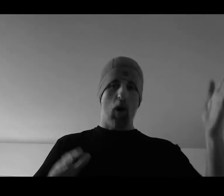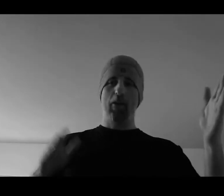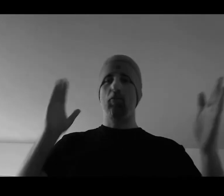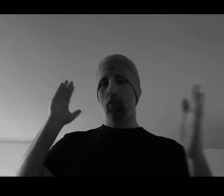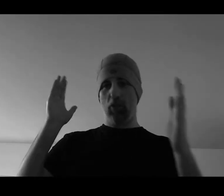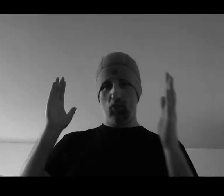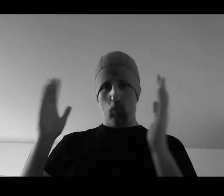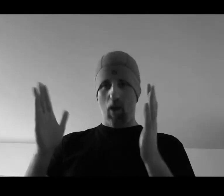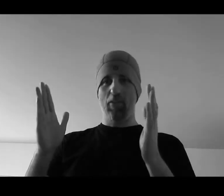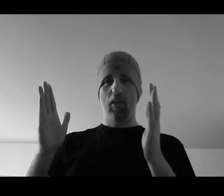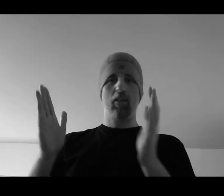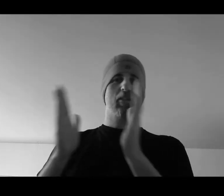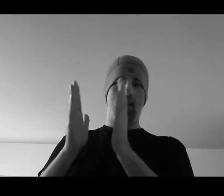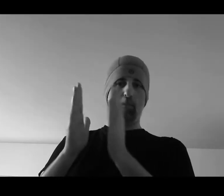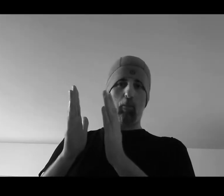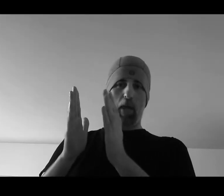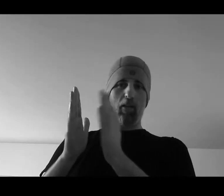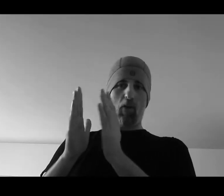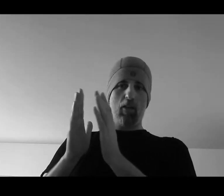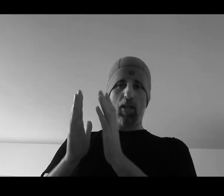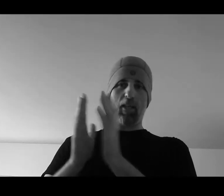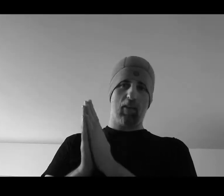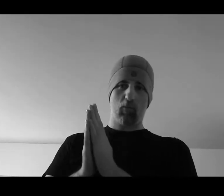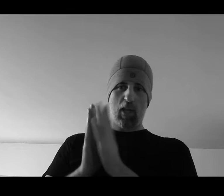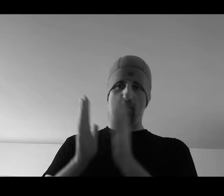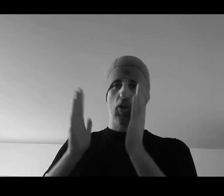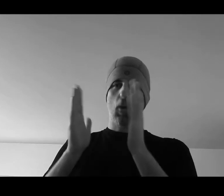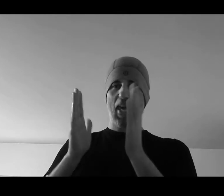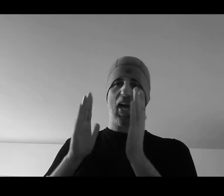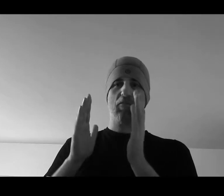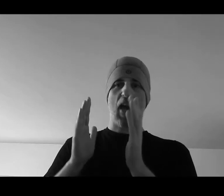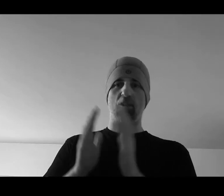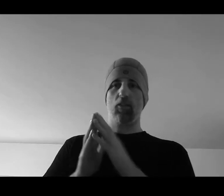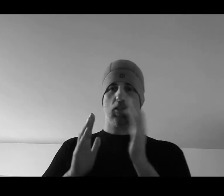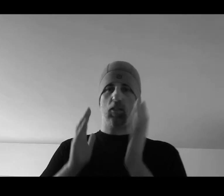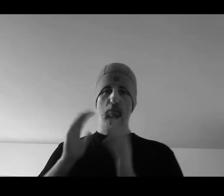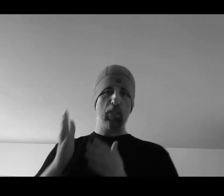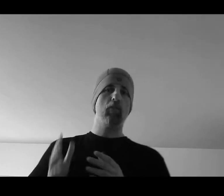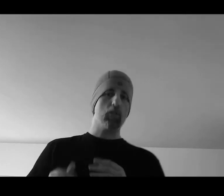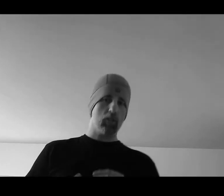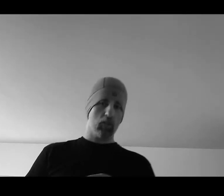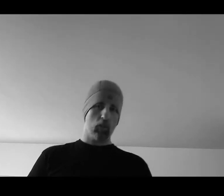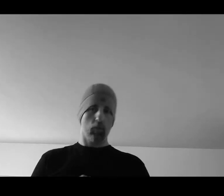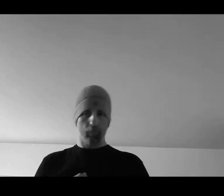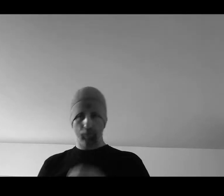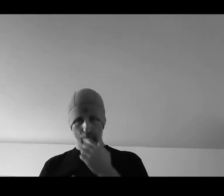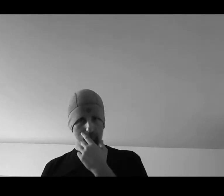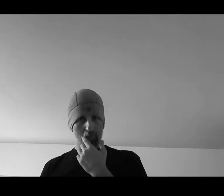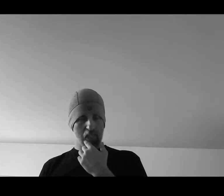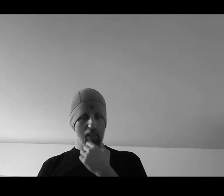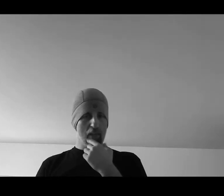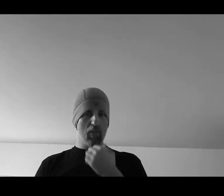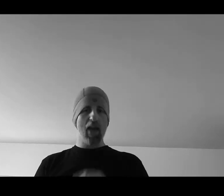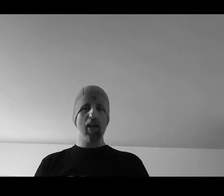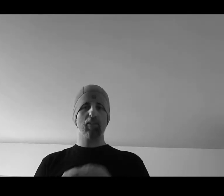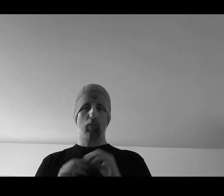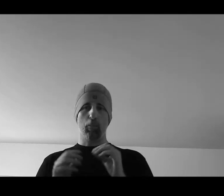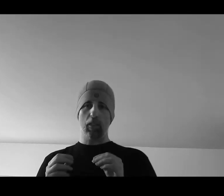one versus one type competitive online games where you have no AI factors. It's just me versus you. And that has to be